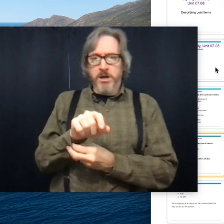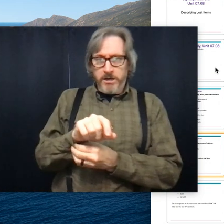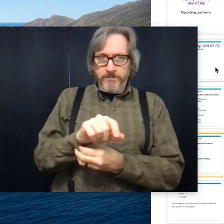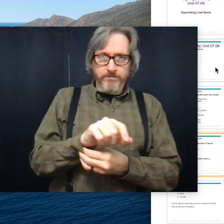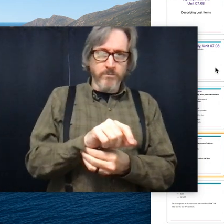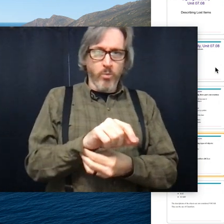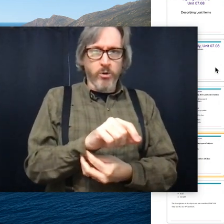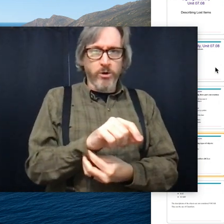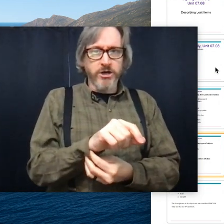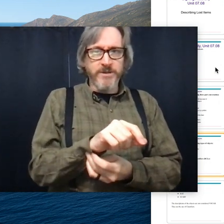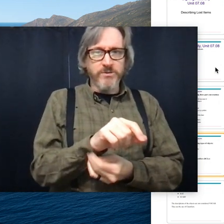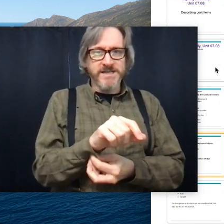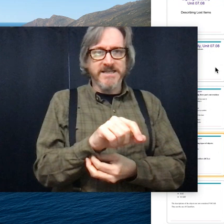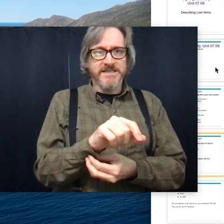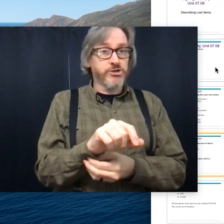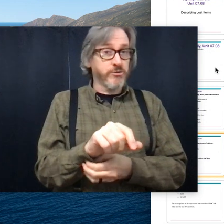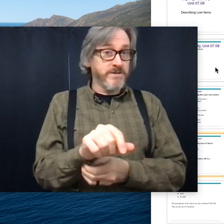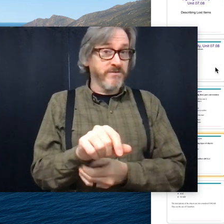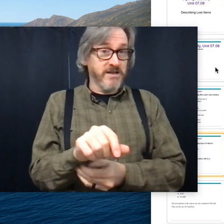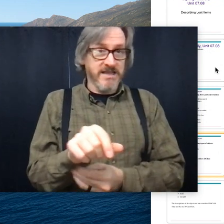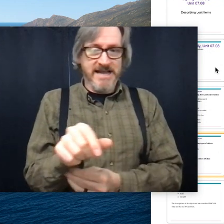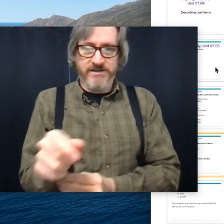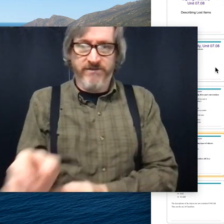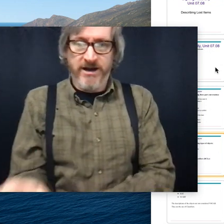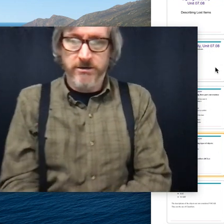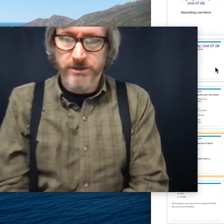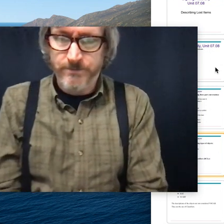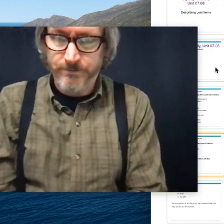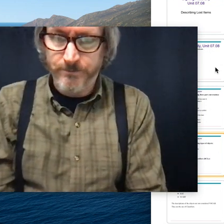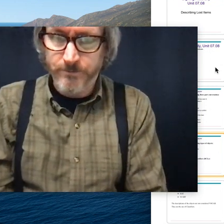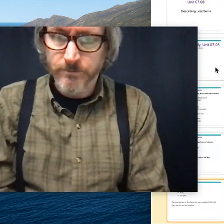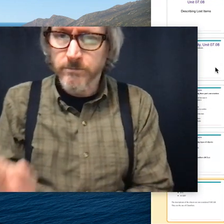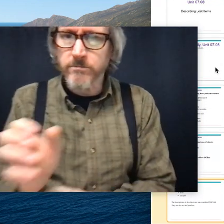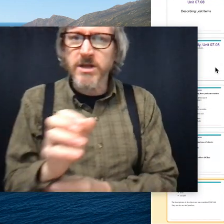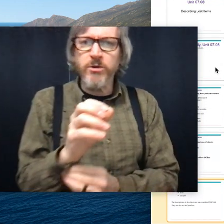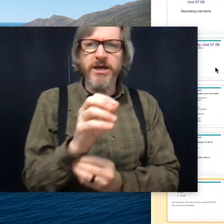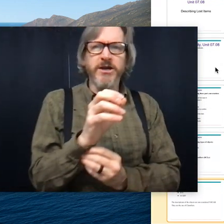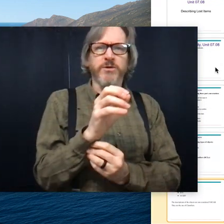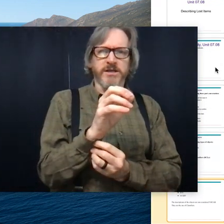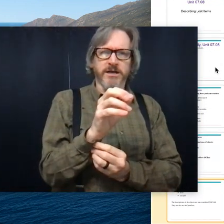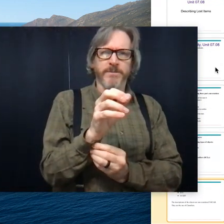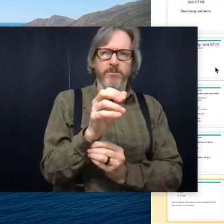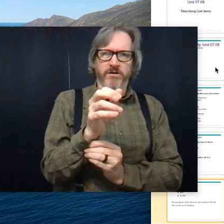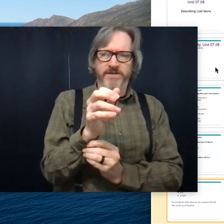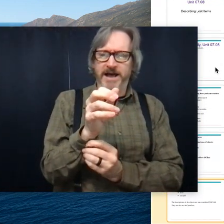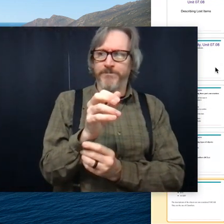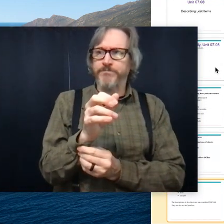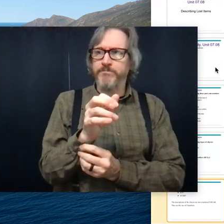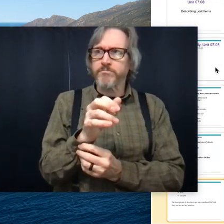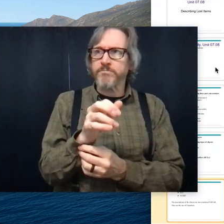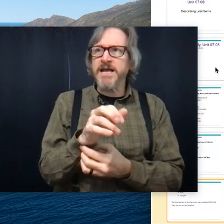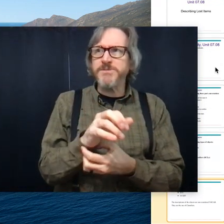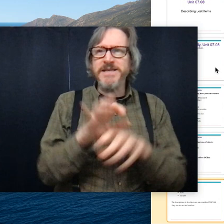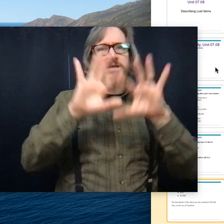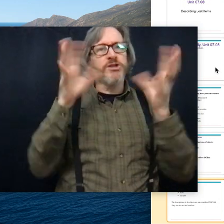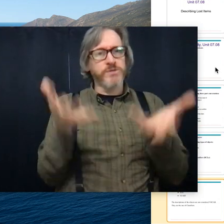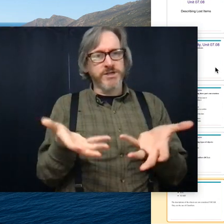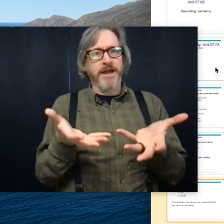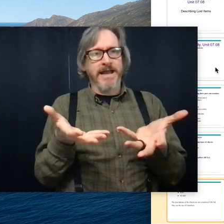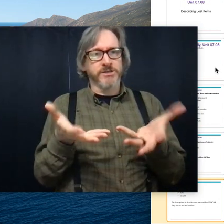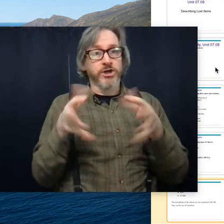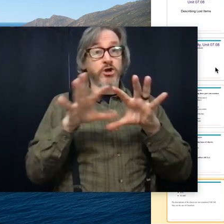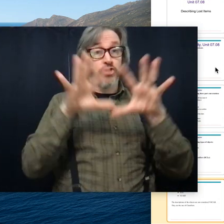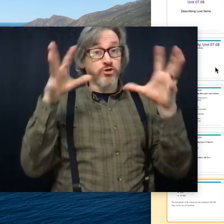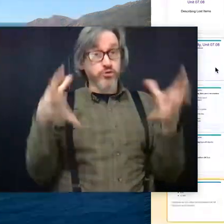thing where we're going to be using descriptive classifiers. And we'll get into a little bit more of that. It's basically